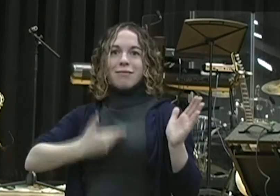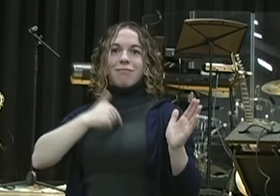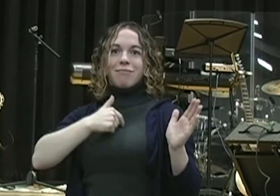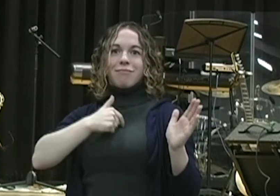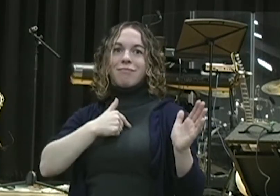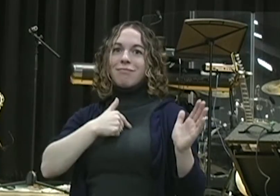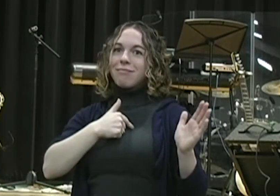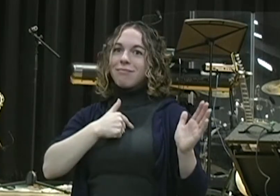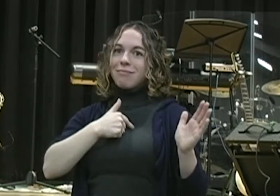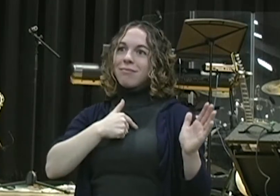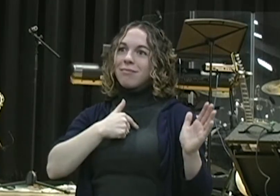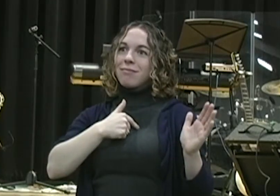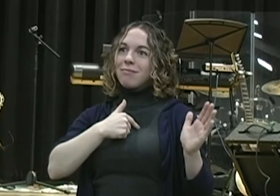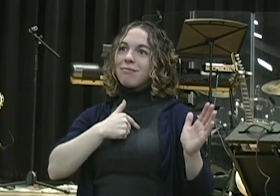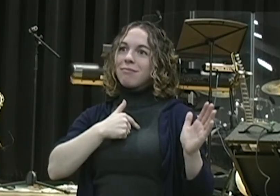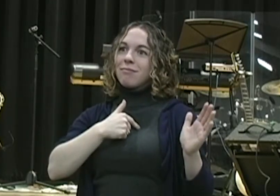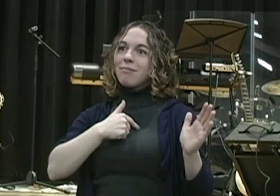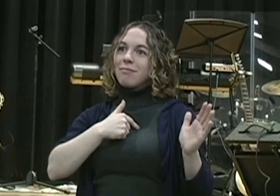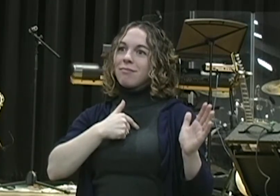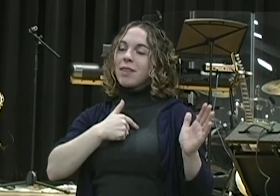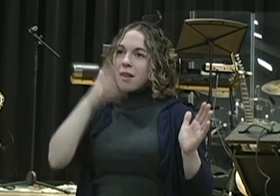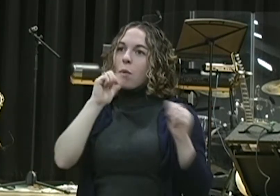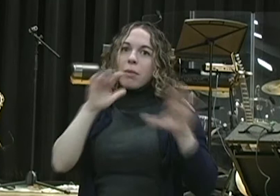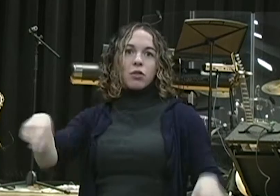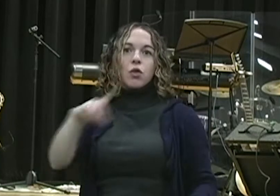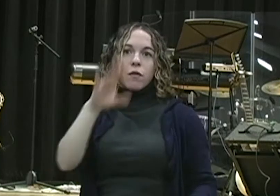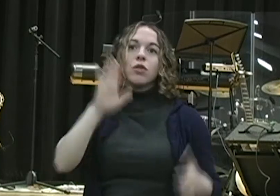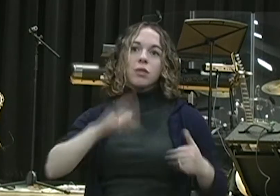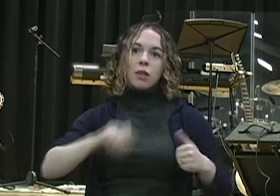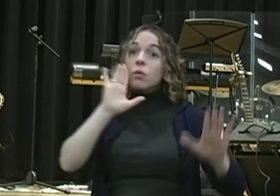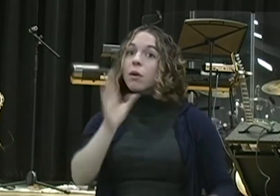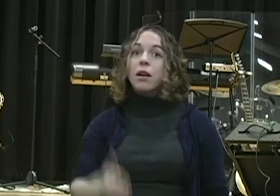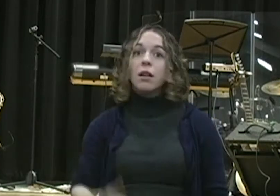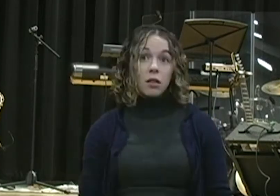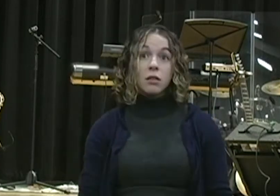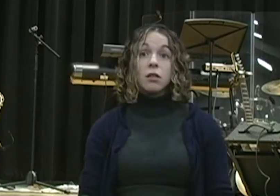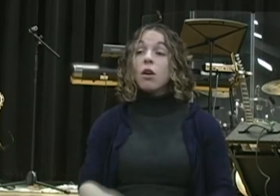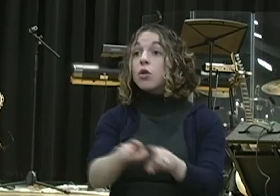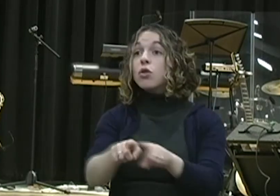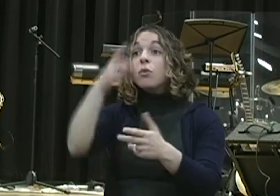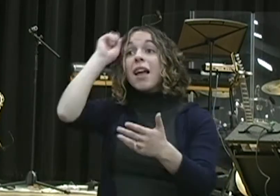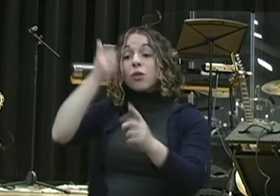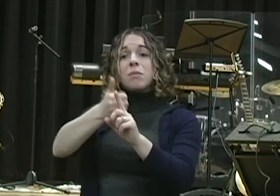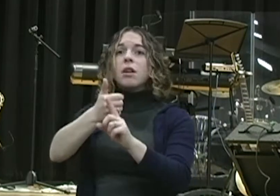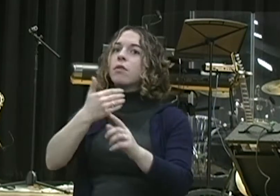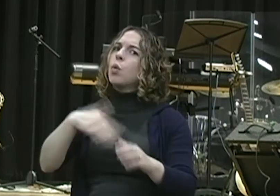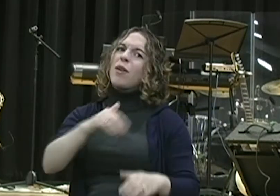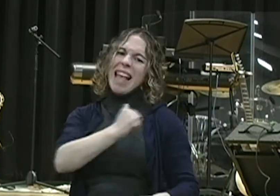The third thing that I see is that a man of prayer will be a man of morals and excellence. If you'll become a man of prayer, he